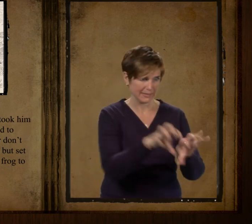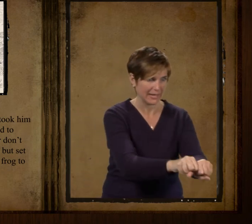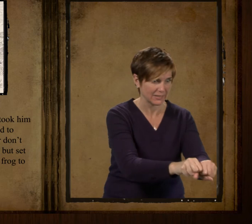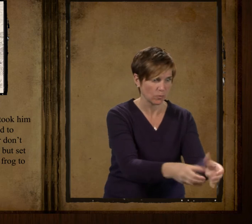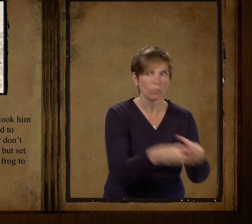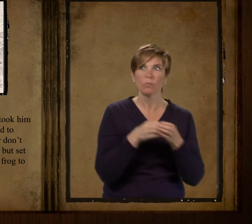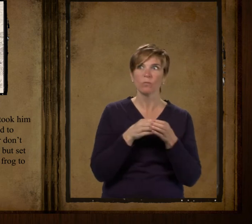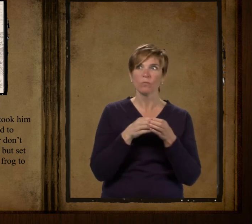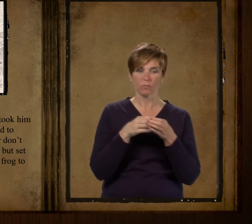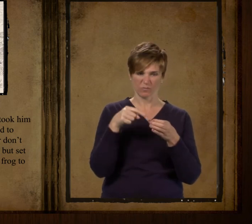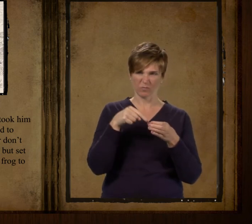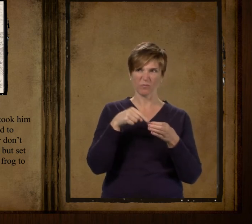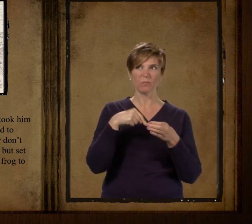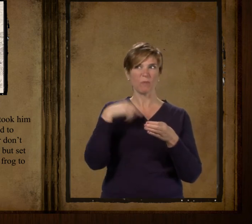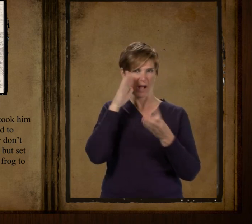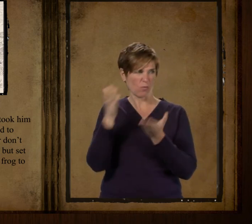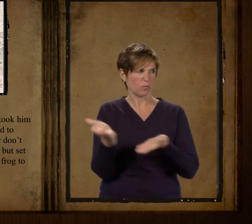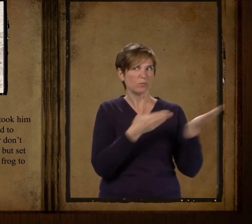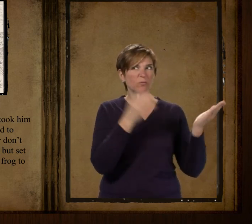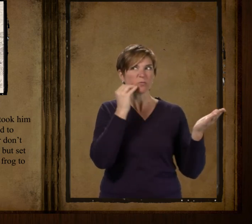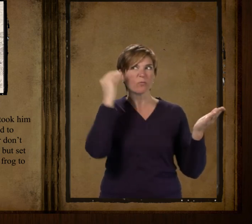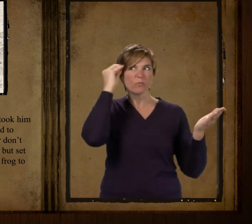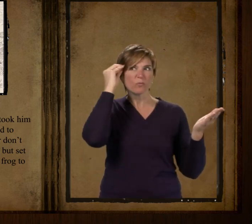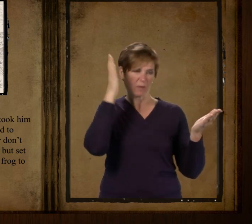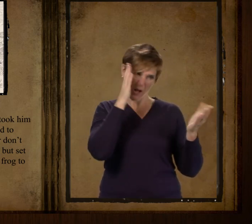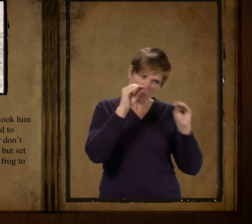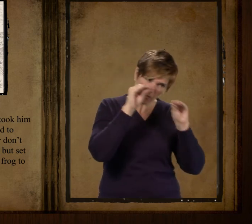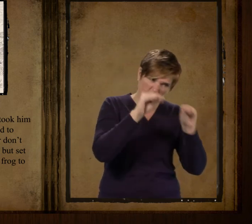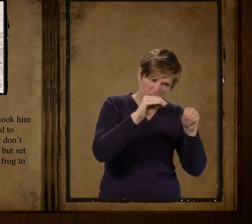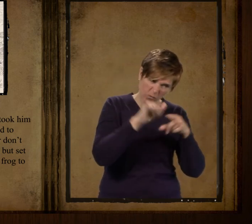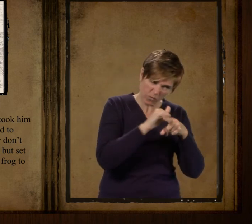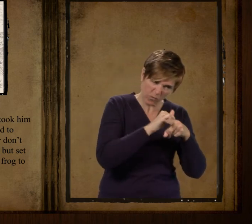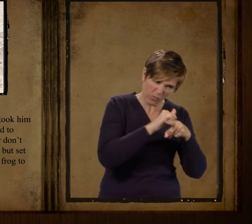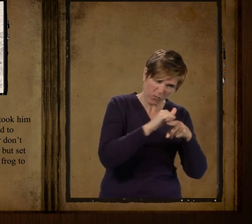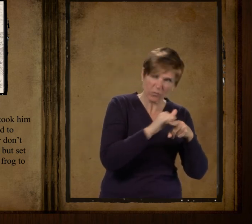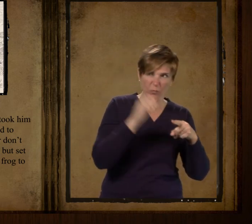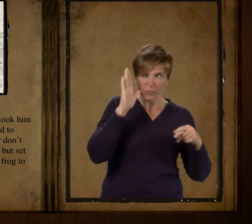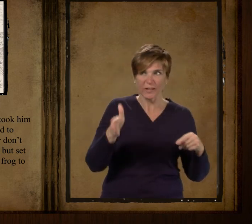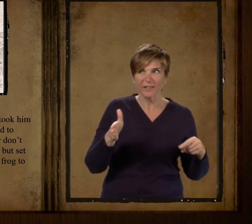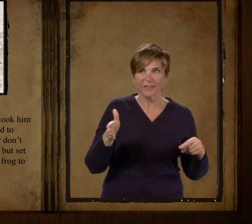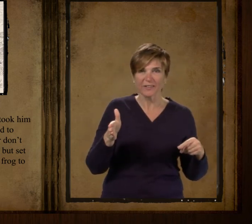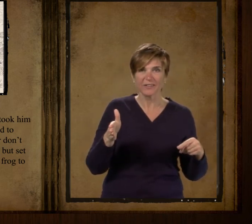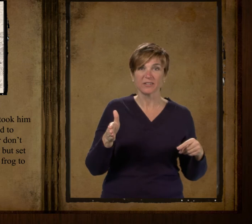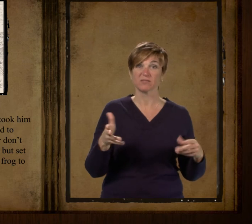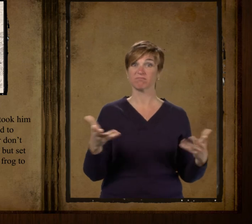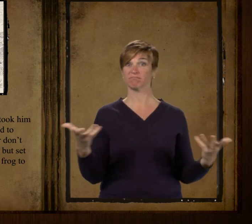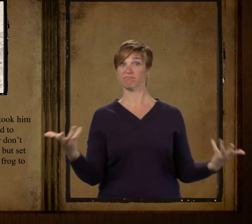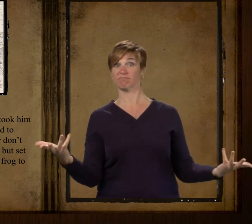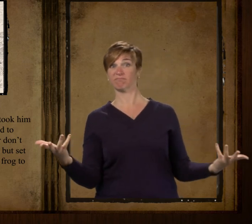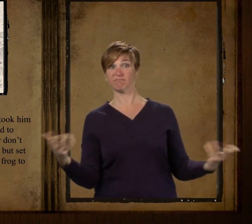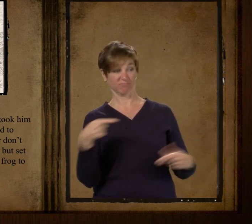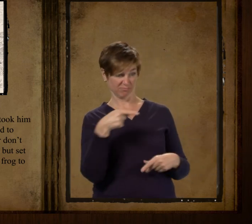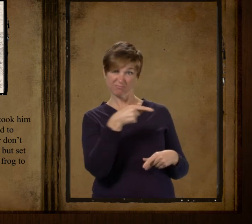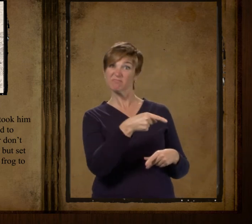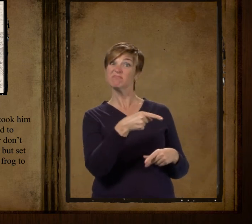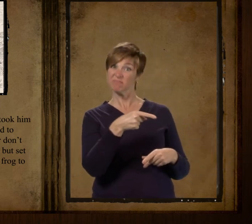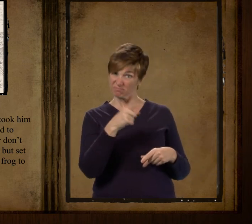he catched a frog one day and took him home and said he calculated to